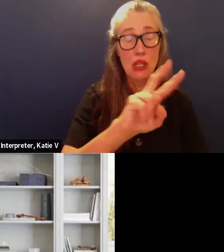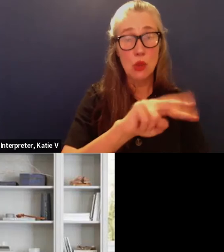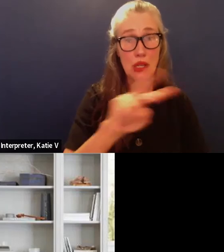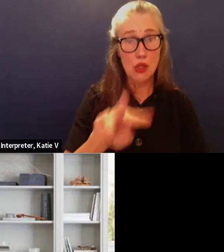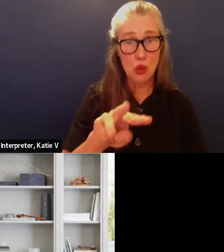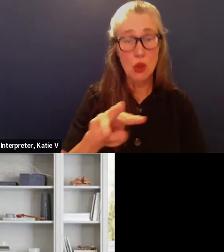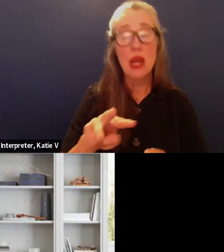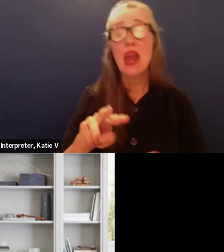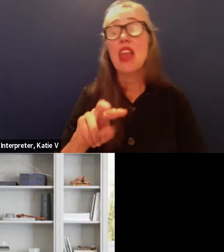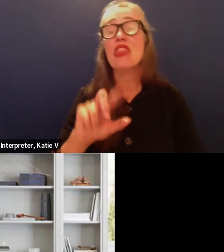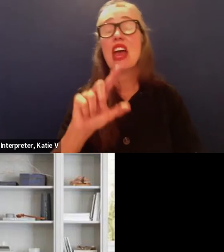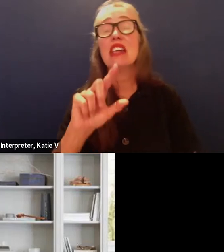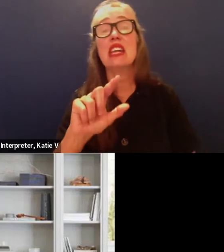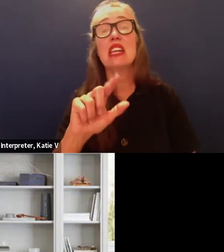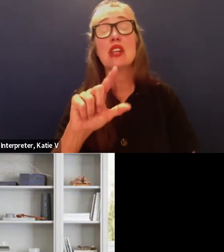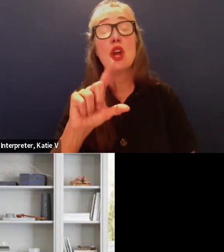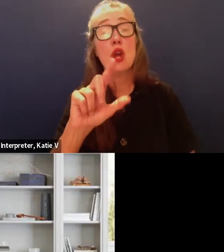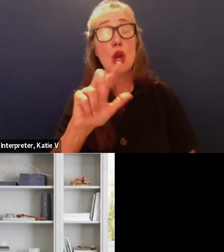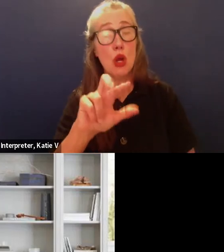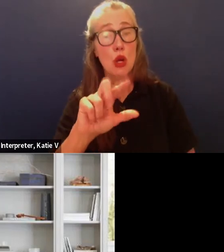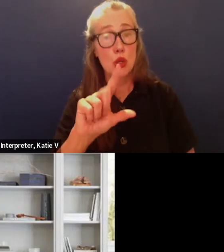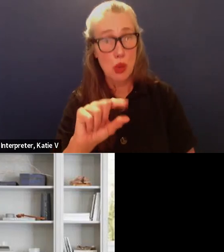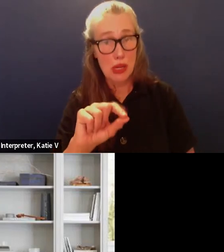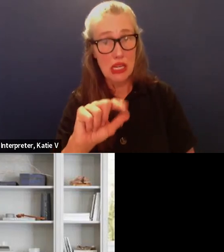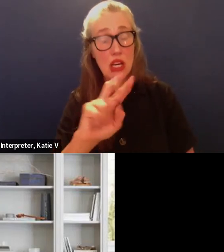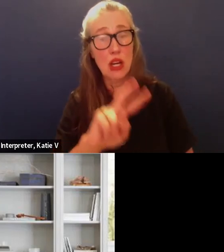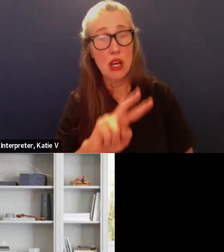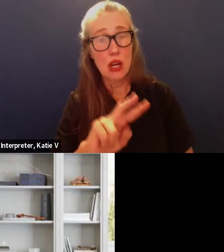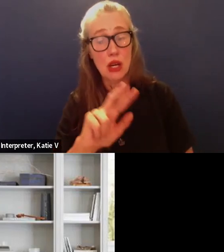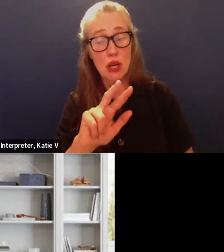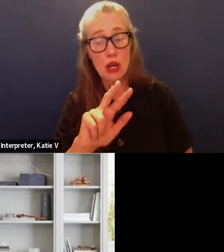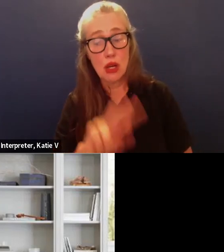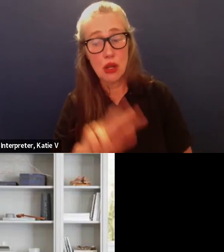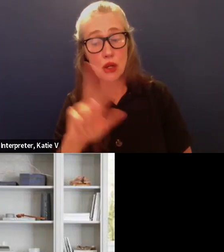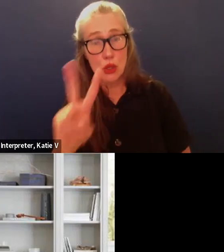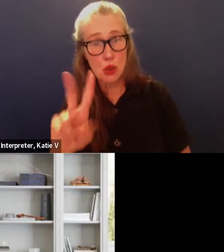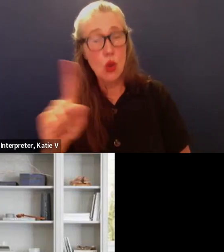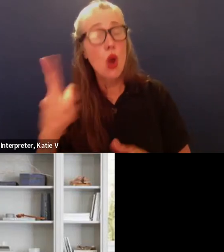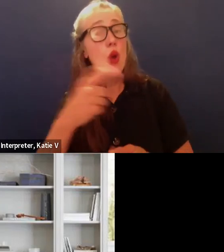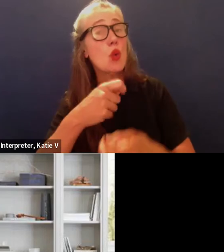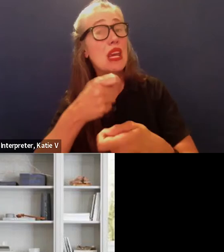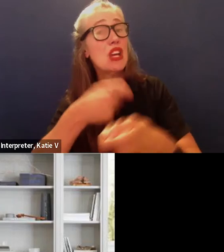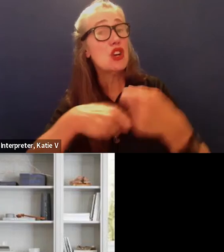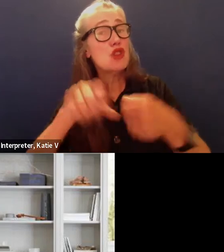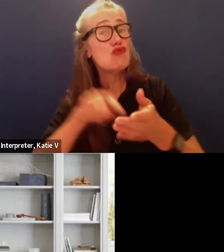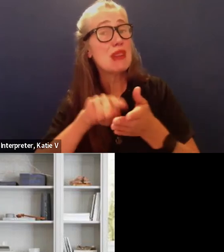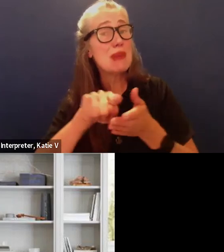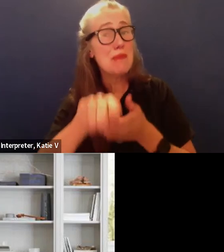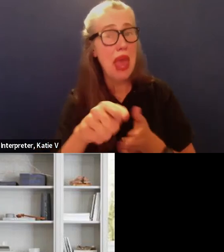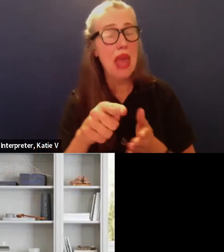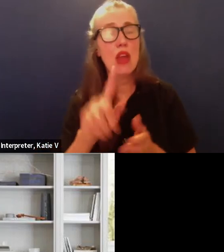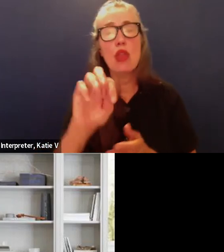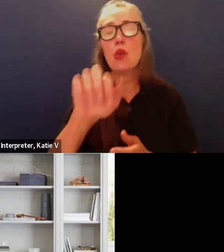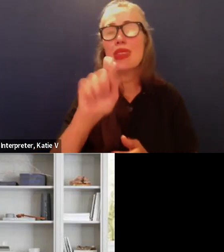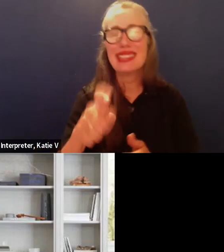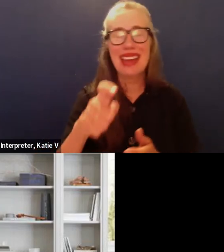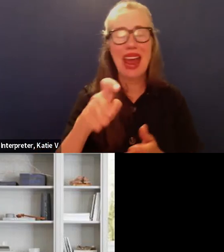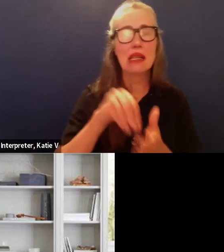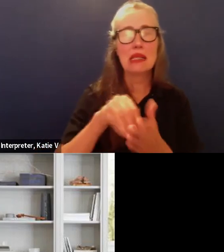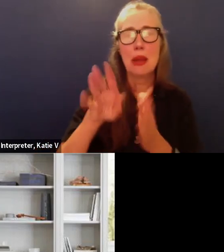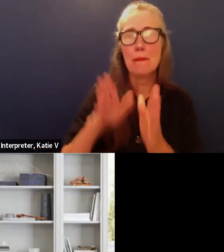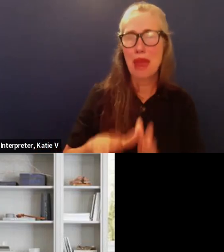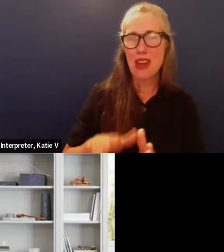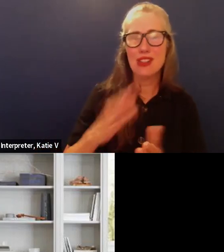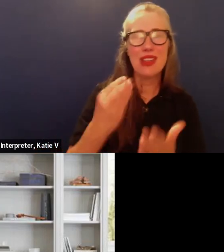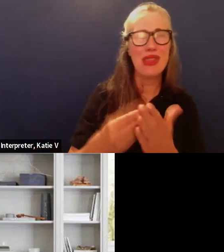we will go ahead and have the opportunity to refund the bonds for taxpayer savings so of course if we had a crystal ball